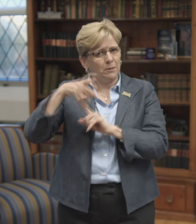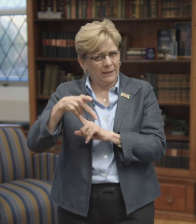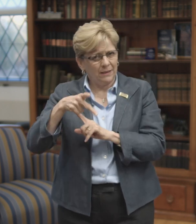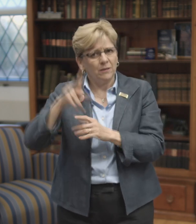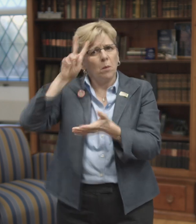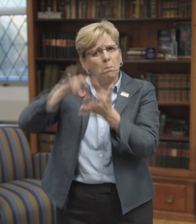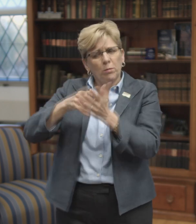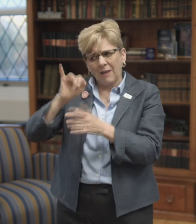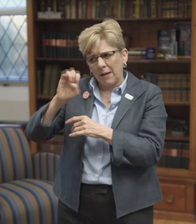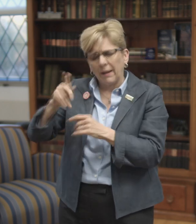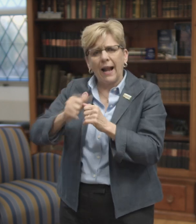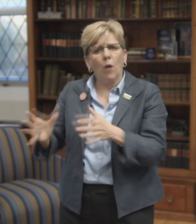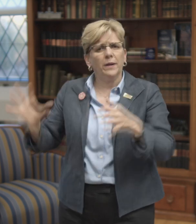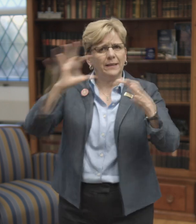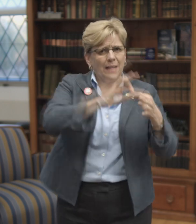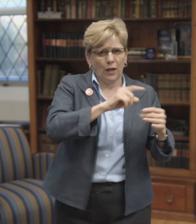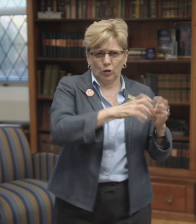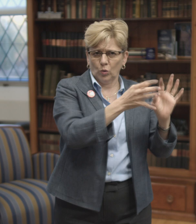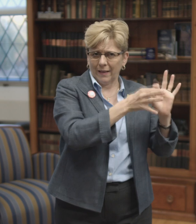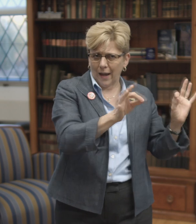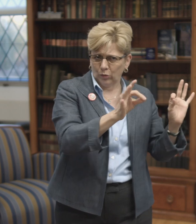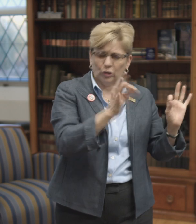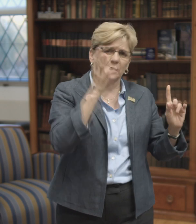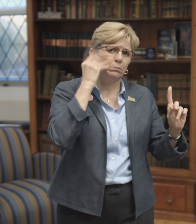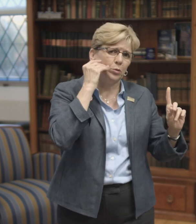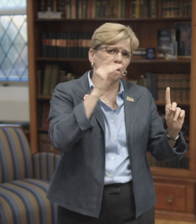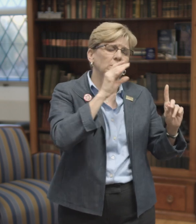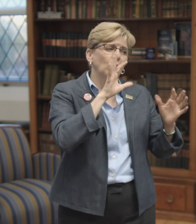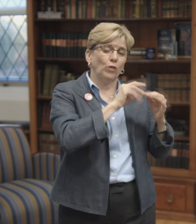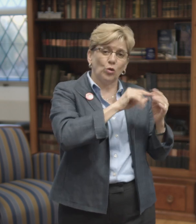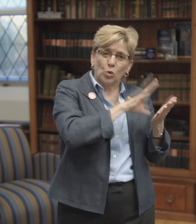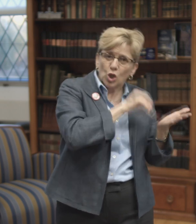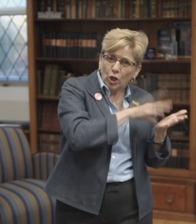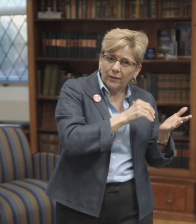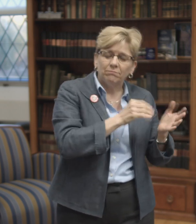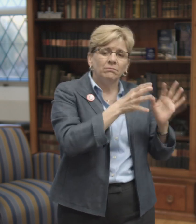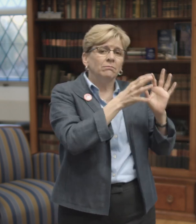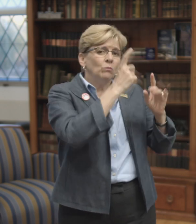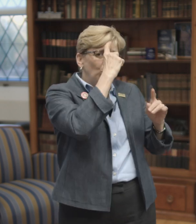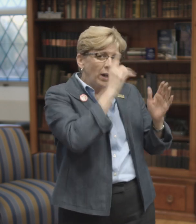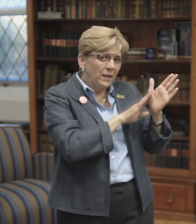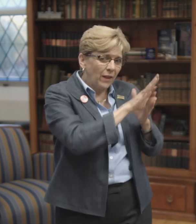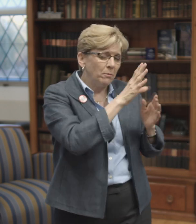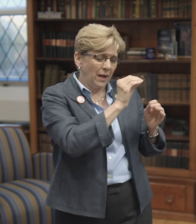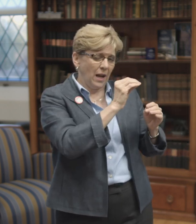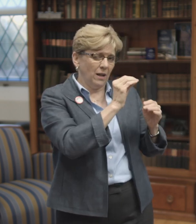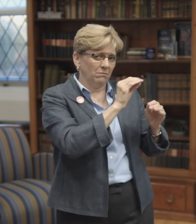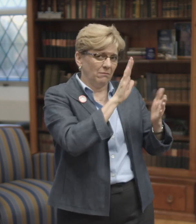Now moving on to talk about IEPs. The purpose of IEPs and how it relates to the language experience, learning experience, and brain